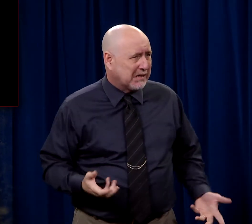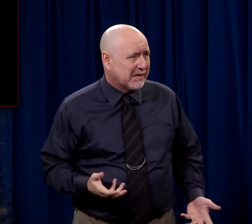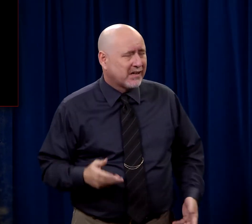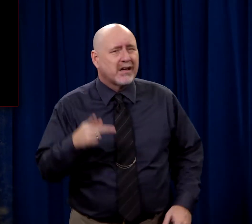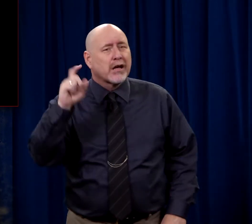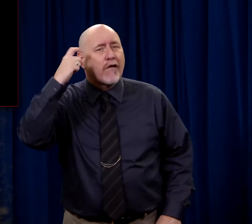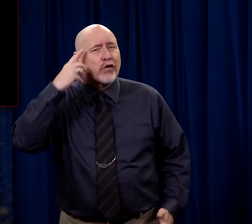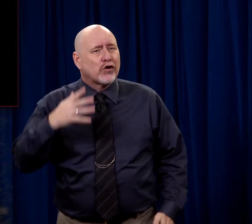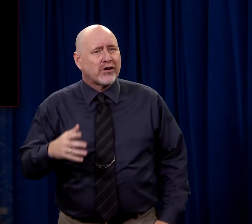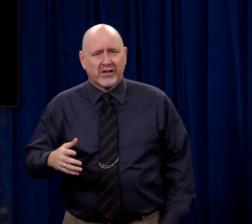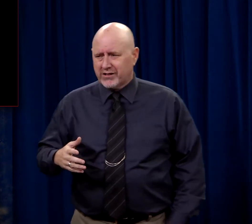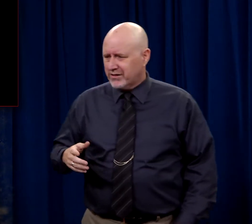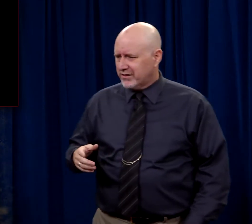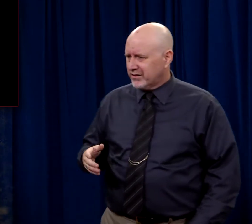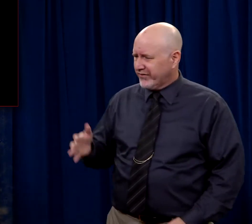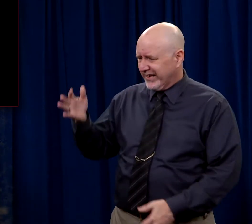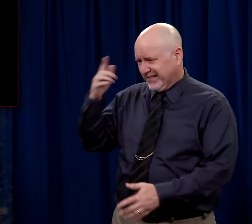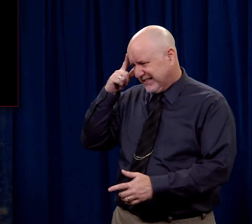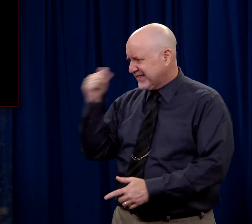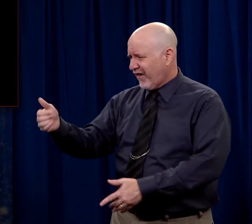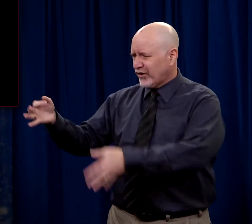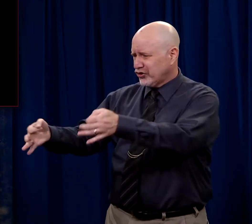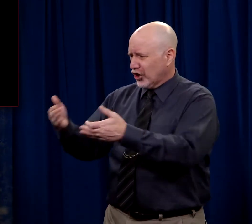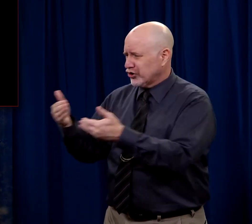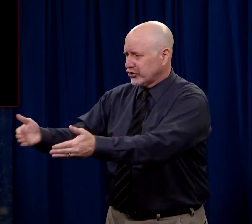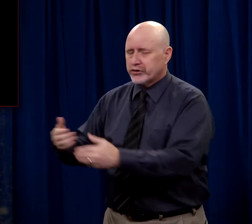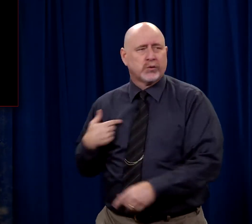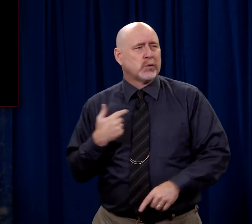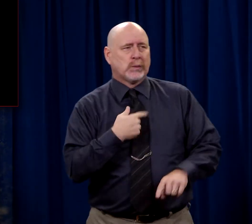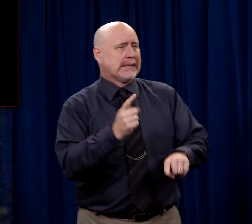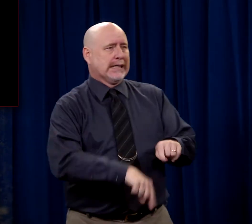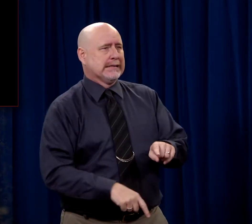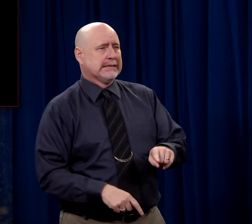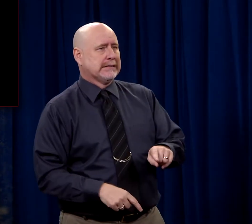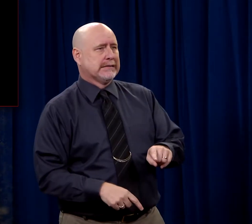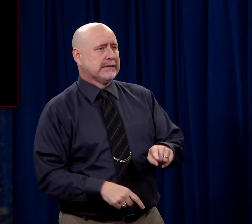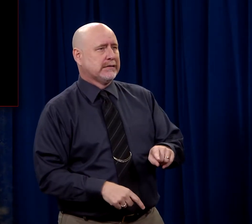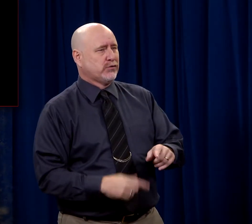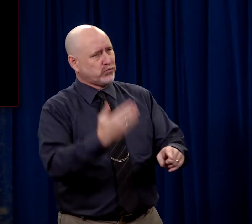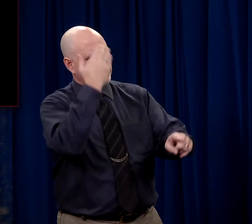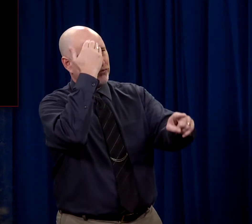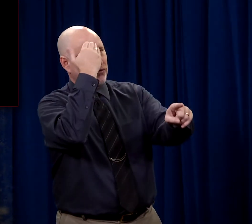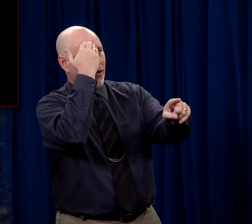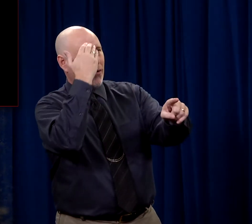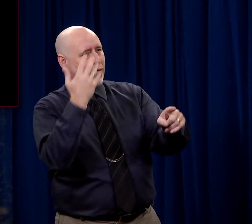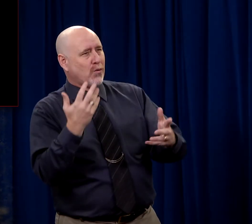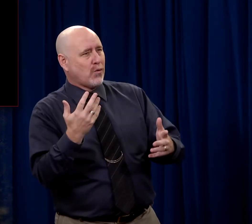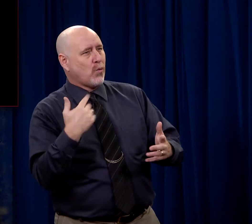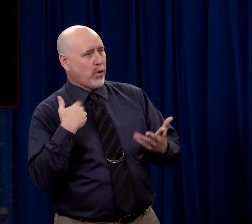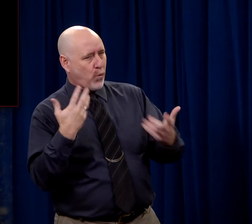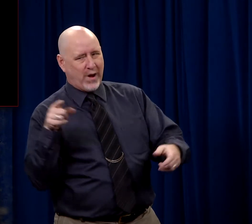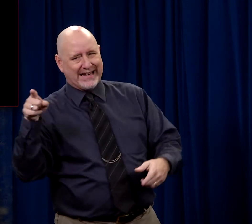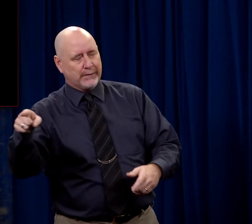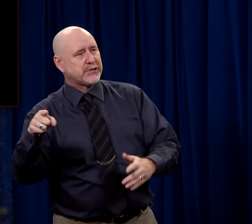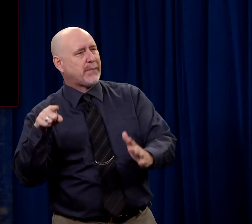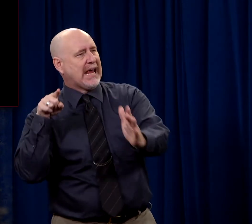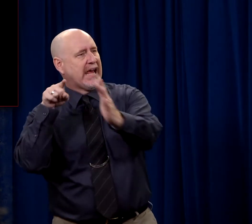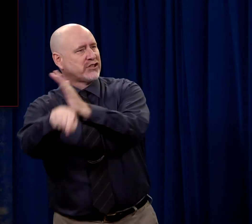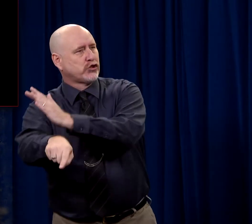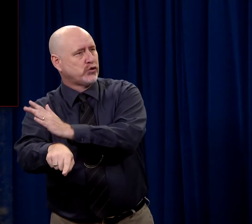get this done? Pilate said, then judge him yourself. They said, we can't. You know we can't. We want him to